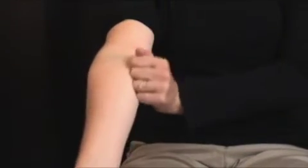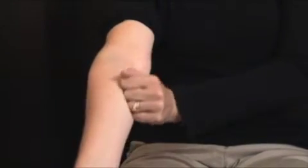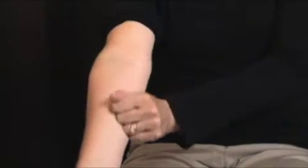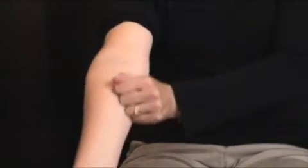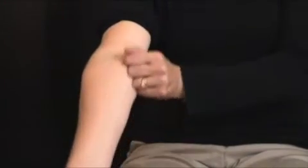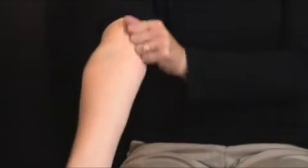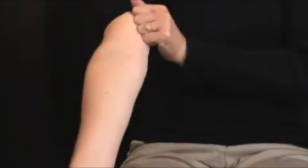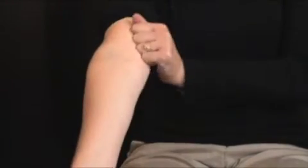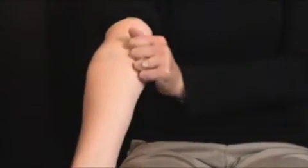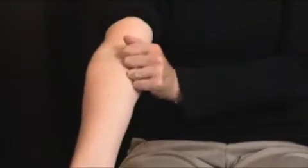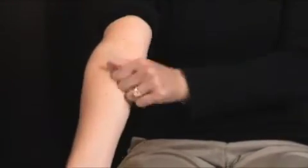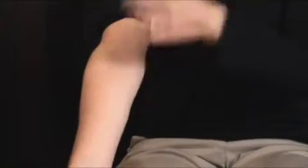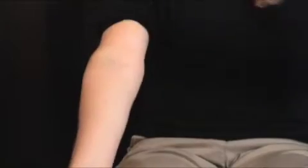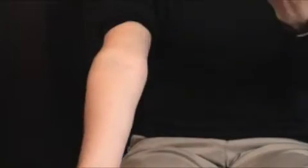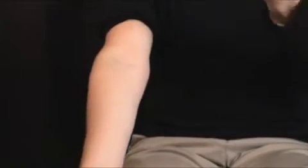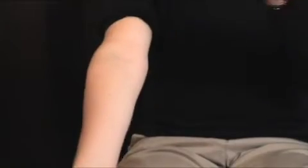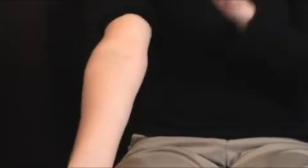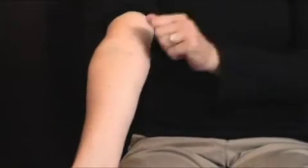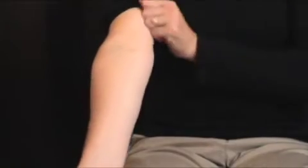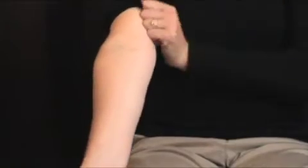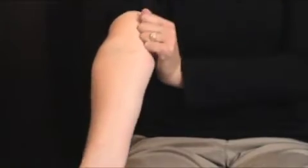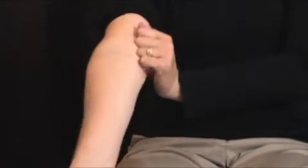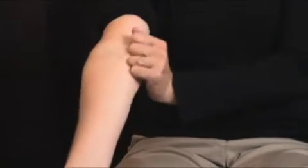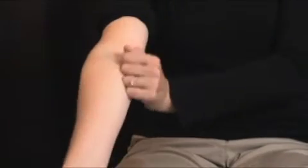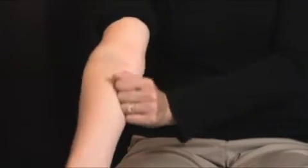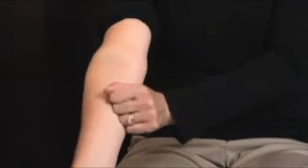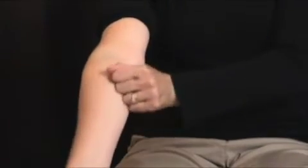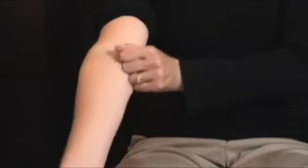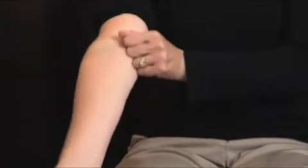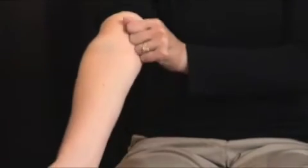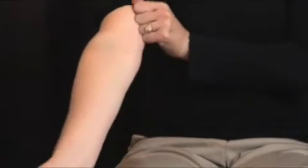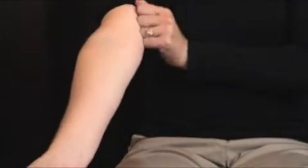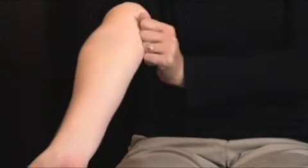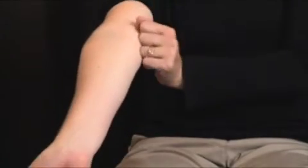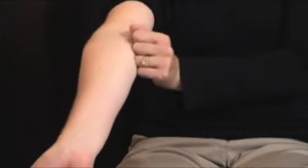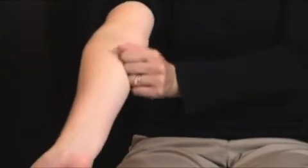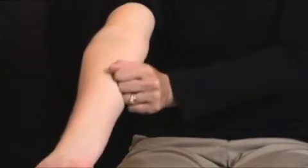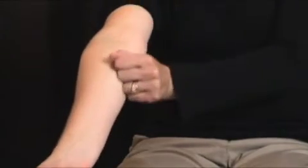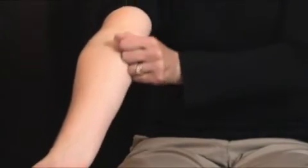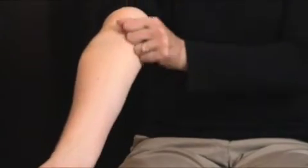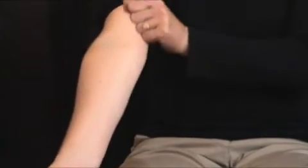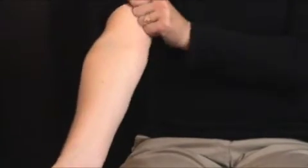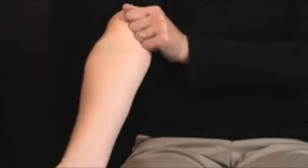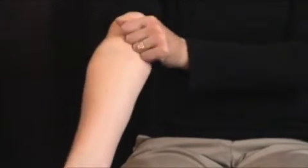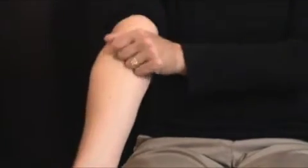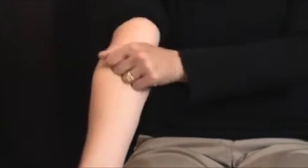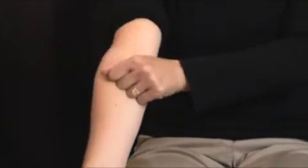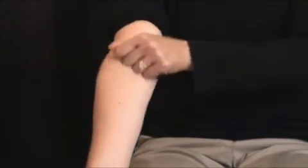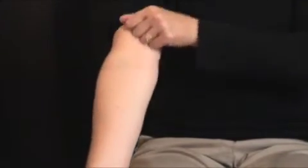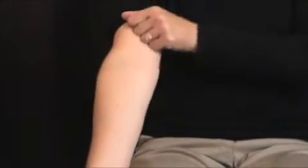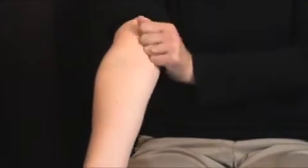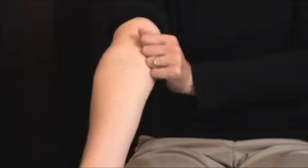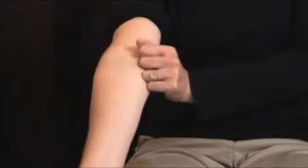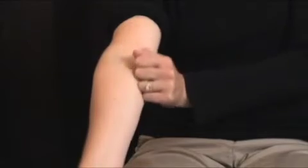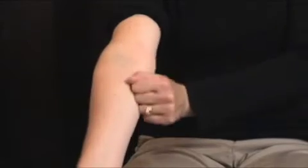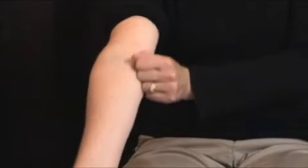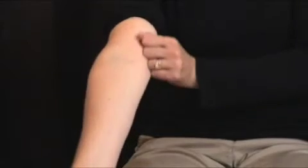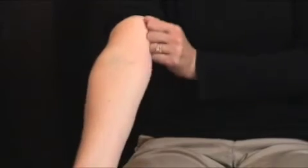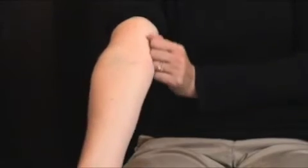you can use your knuckles if this hand is feeling sore and just work your way through there. as you massage the